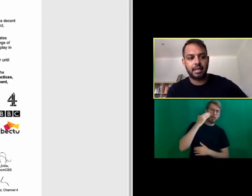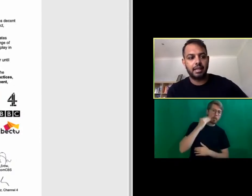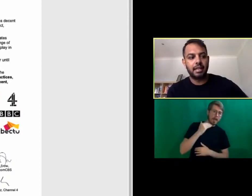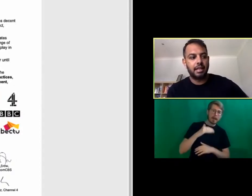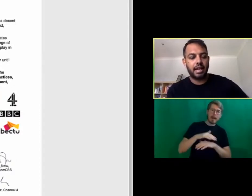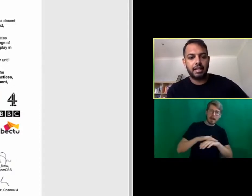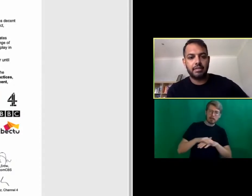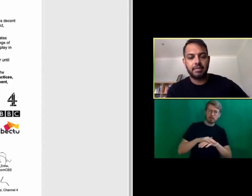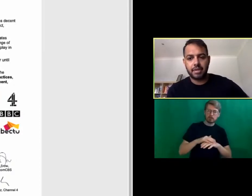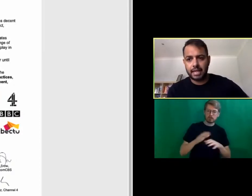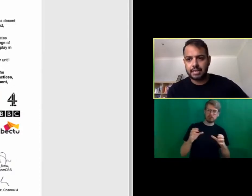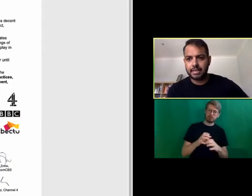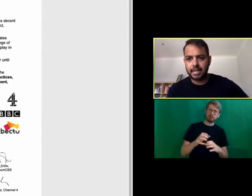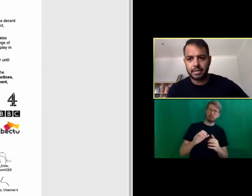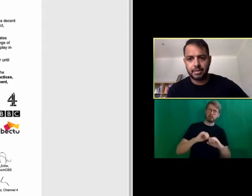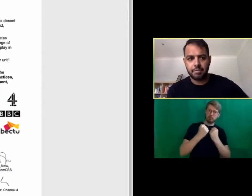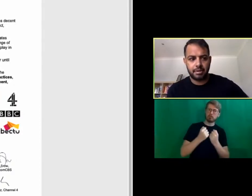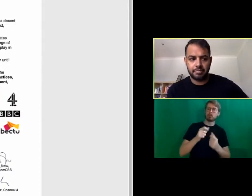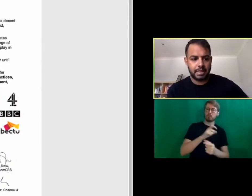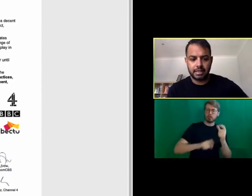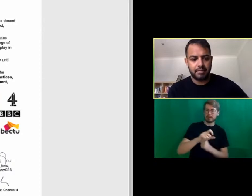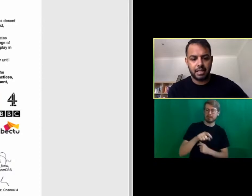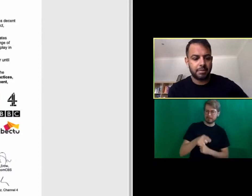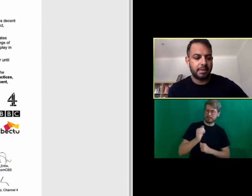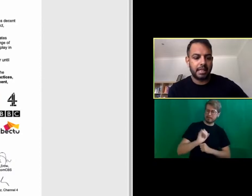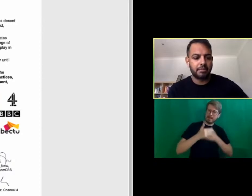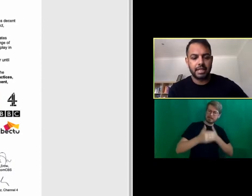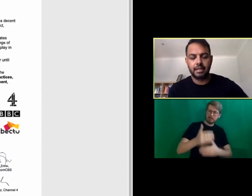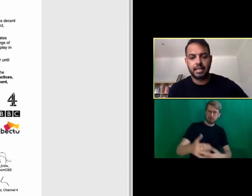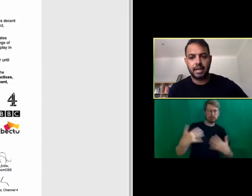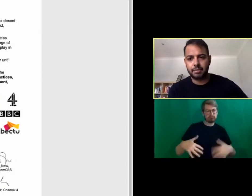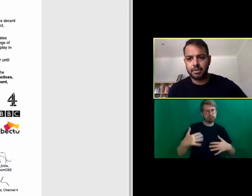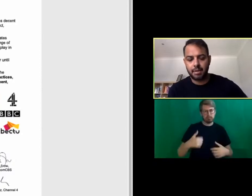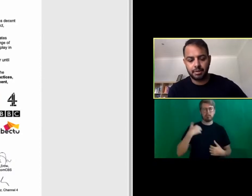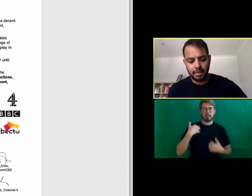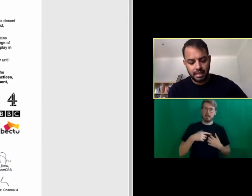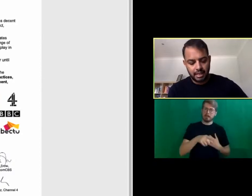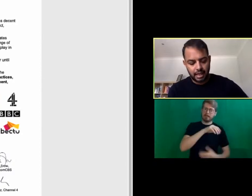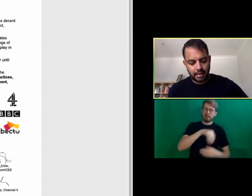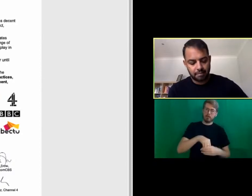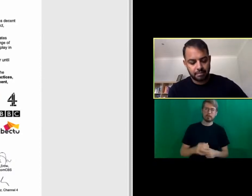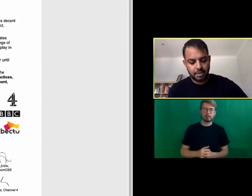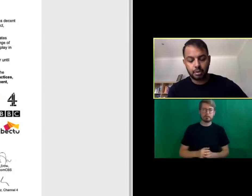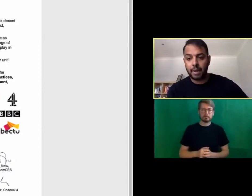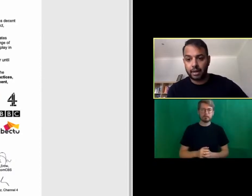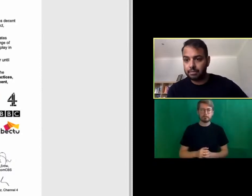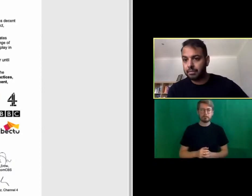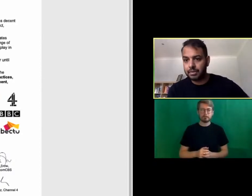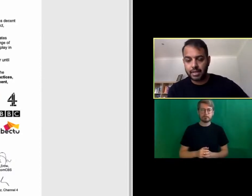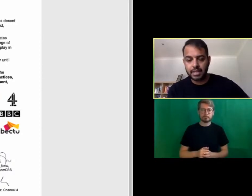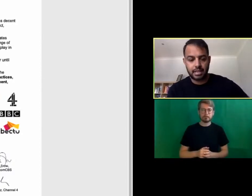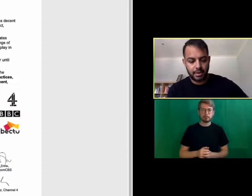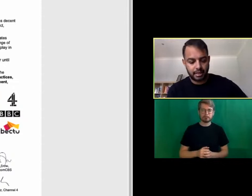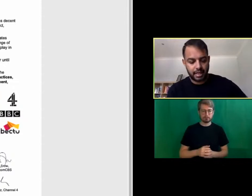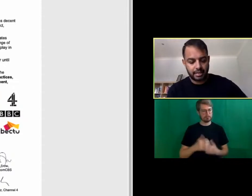minority ethnic uh tv freelancers the sessions they've put on have been invaluable and I'm really excited to have them on the table um to talk about